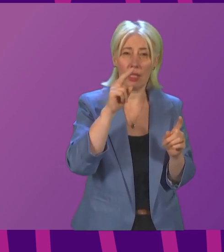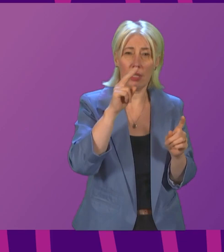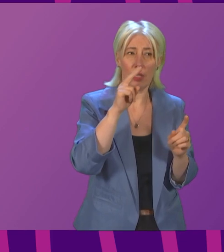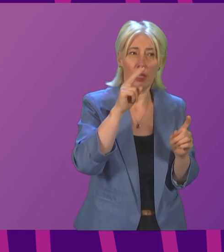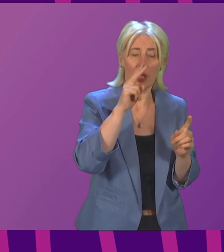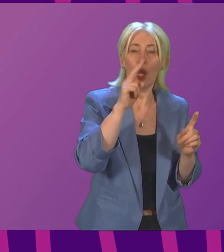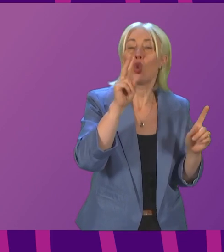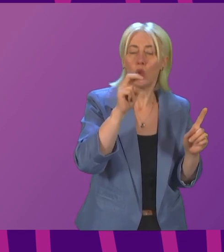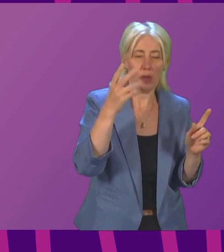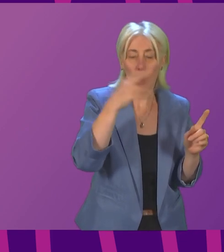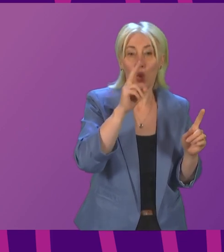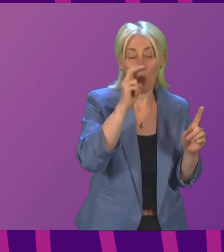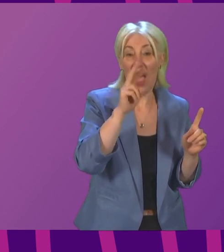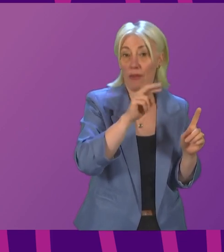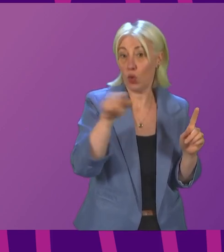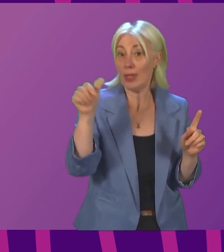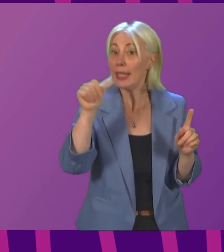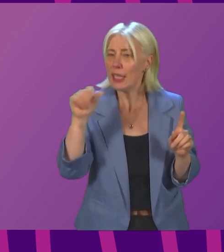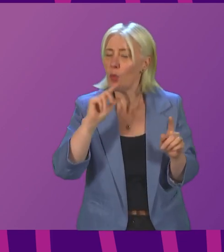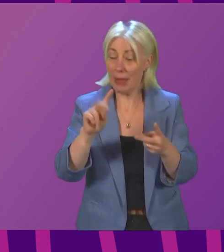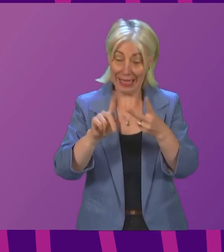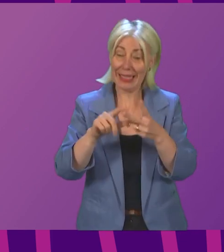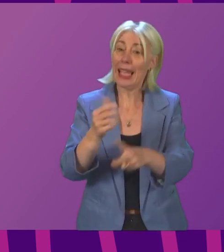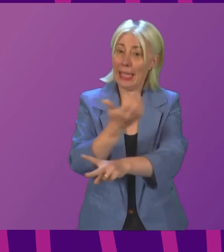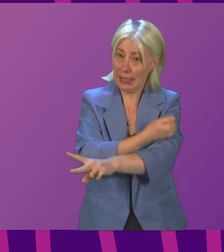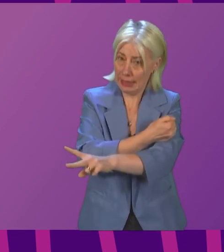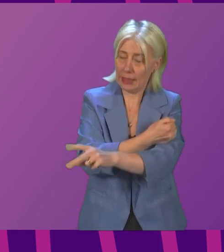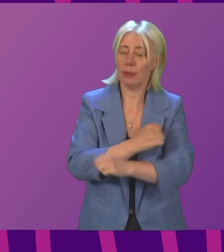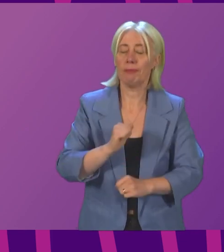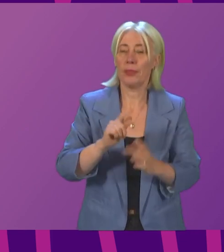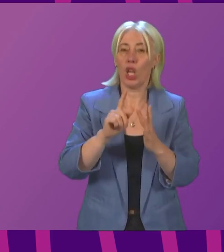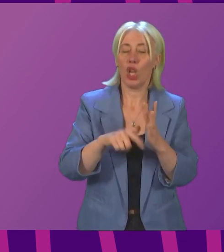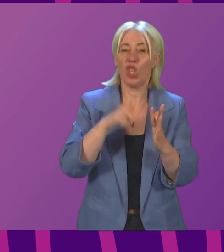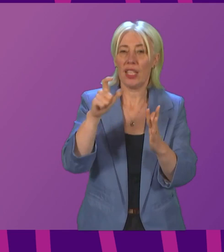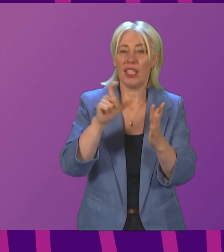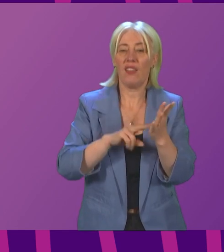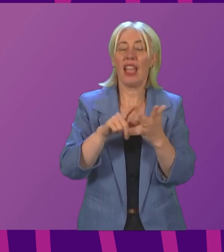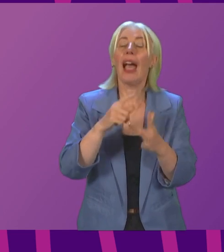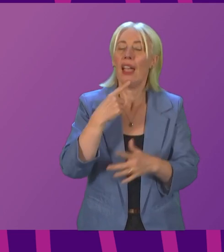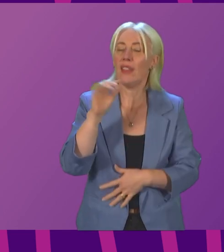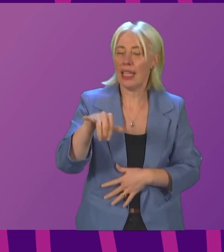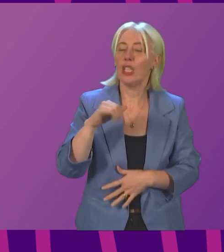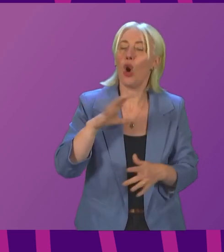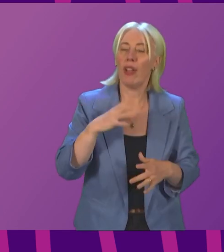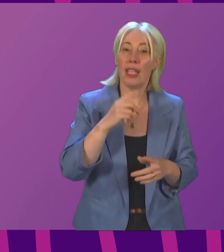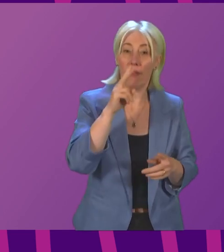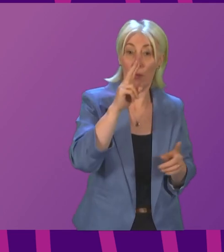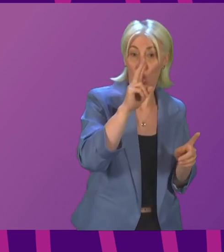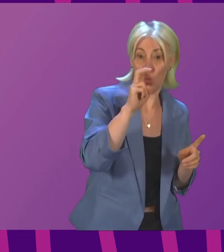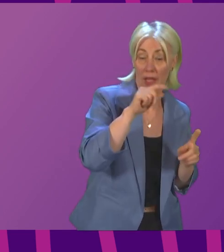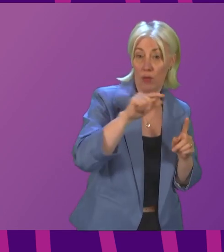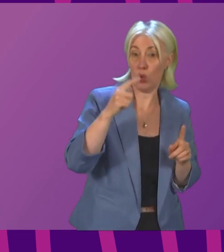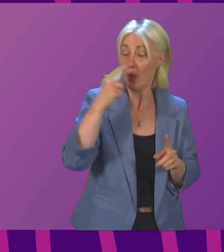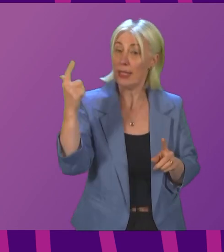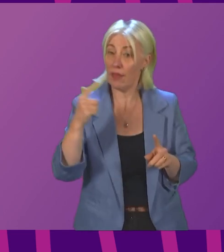First Minister. The JCVI have already advised that children and young people aged 12 to 17 who are at an